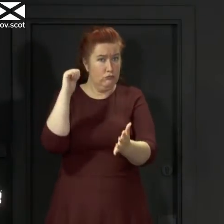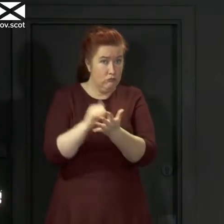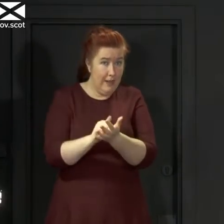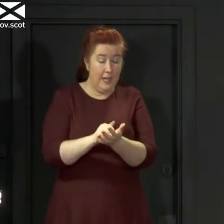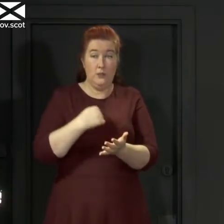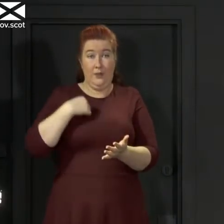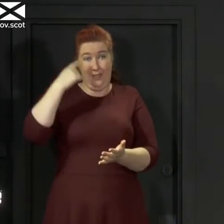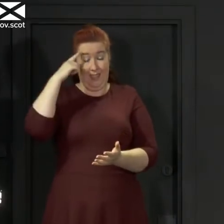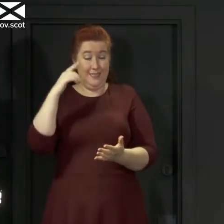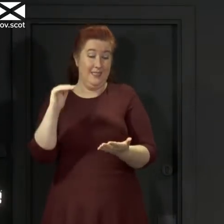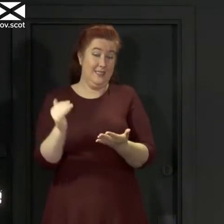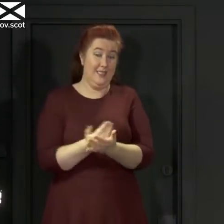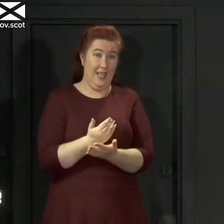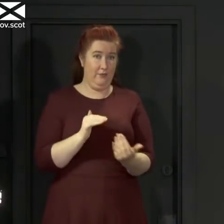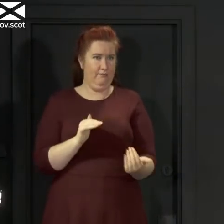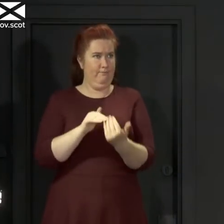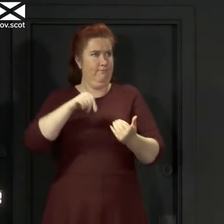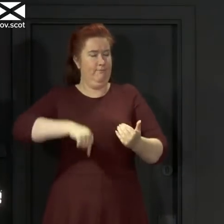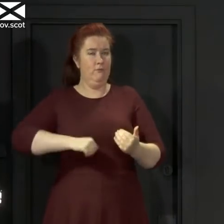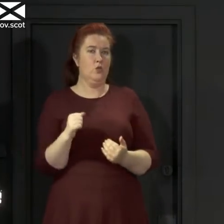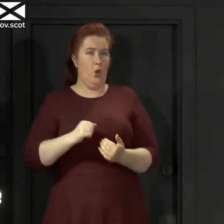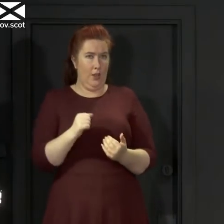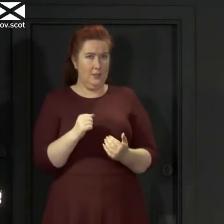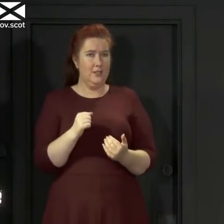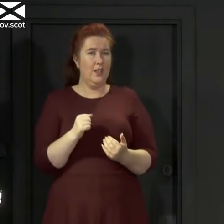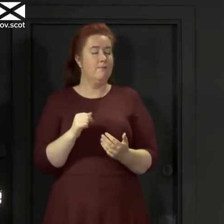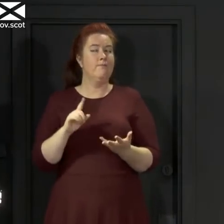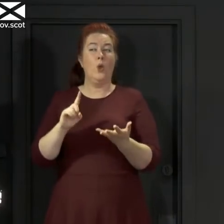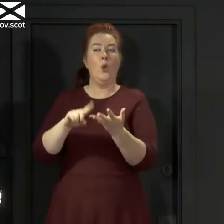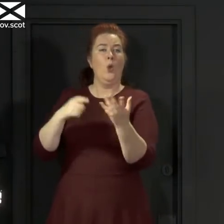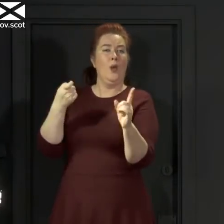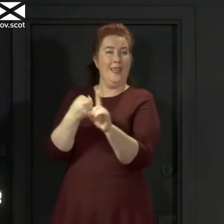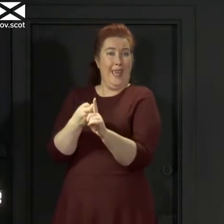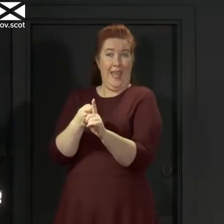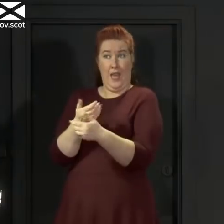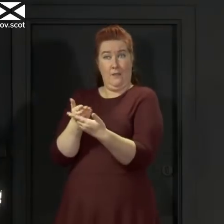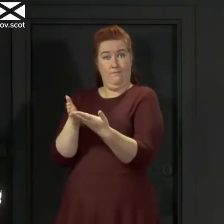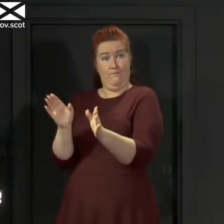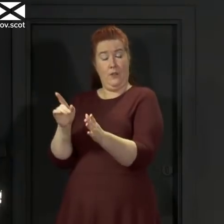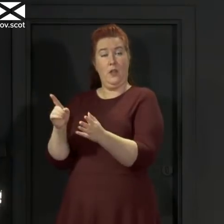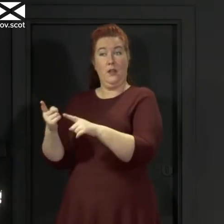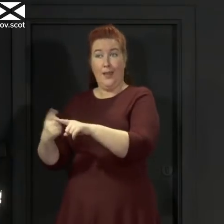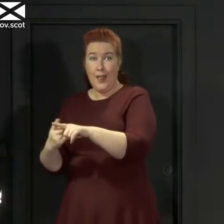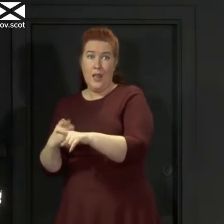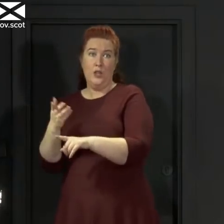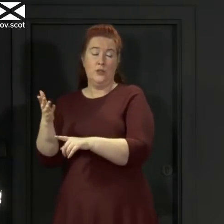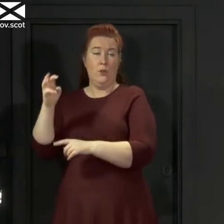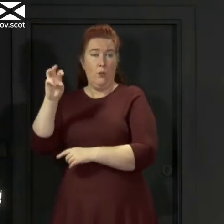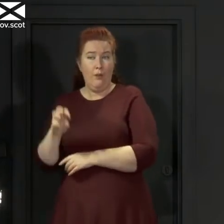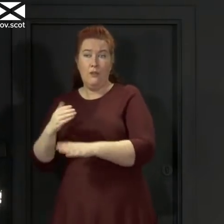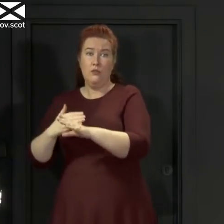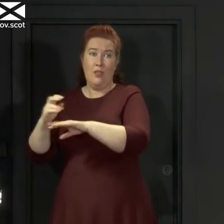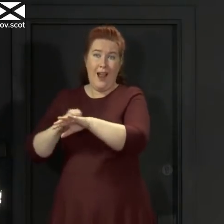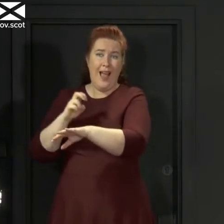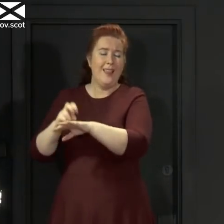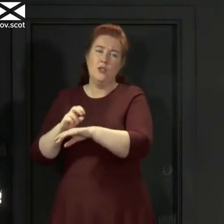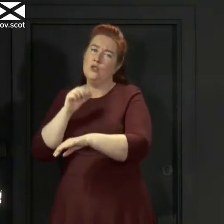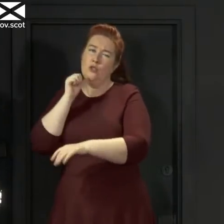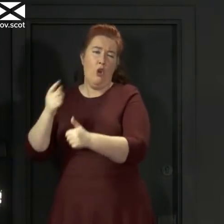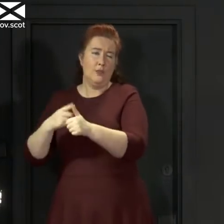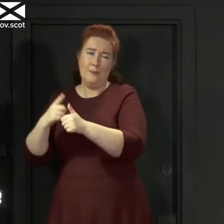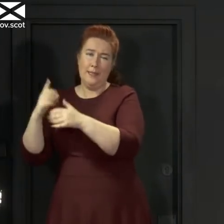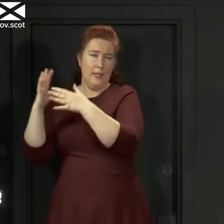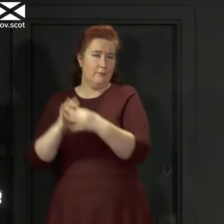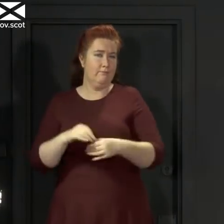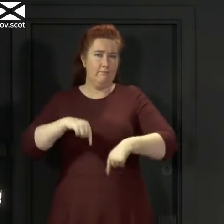circumstances here in Scotland. Announcements made for other parts of the UK do not automatically apply here. For example,